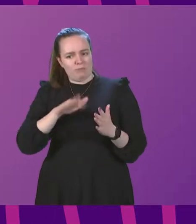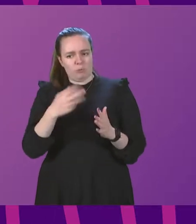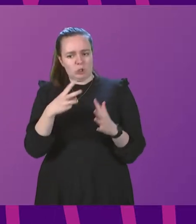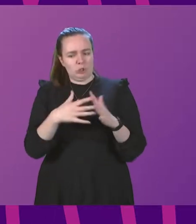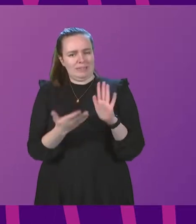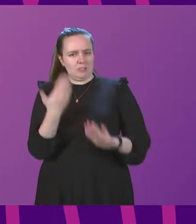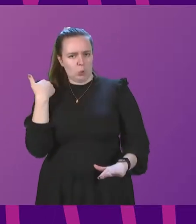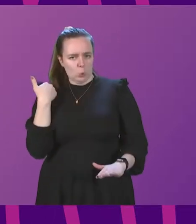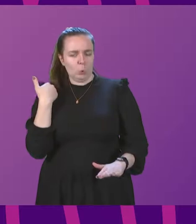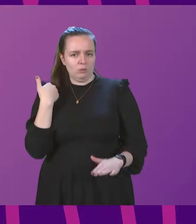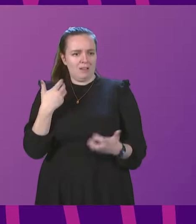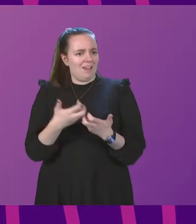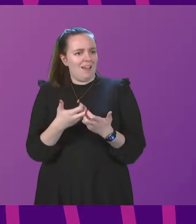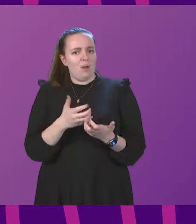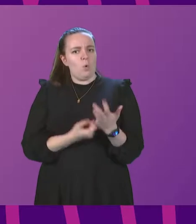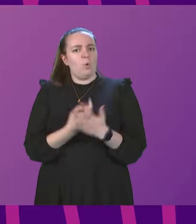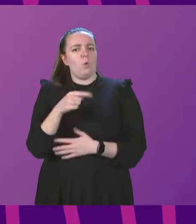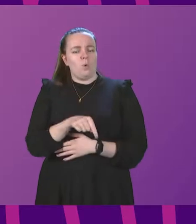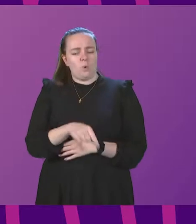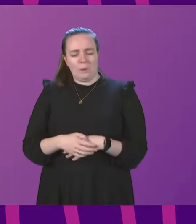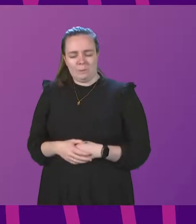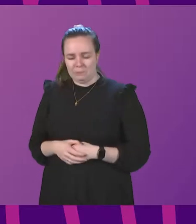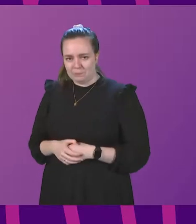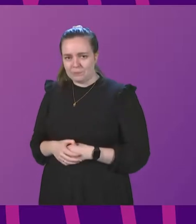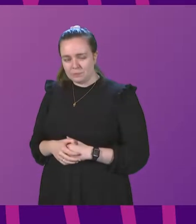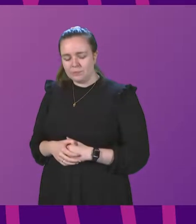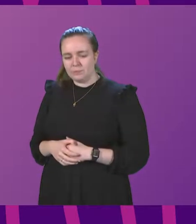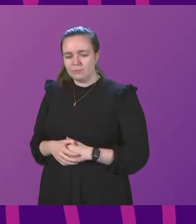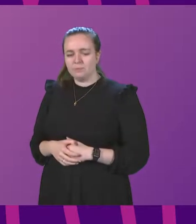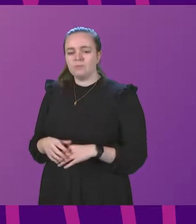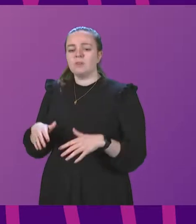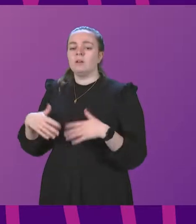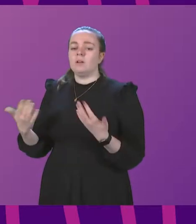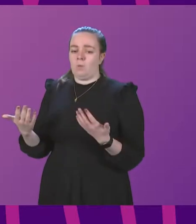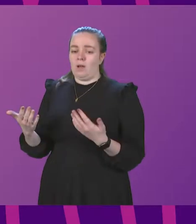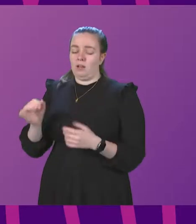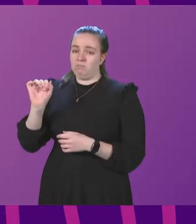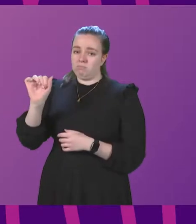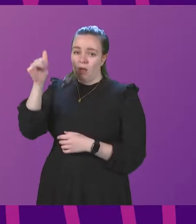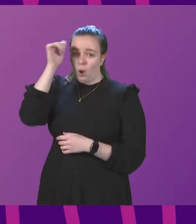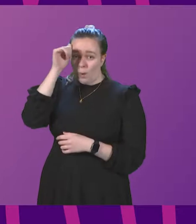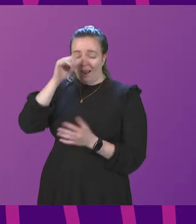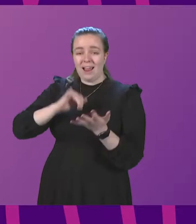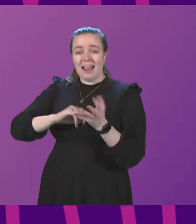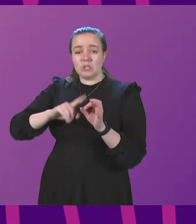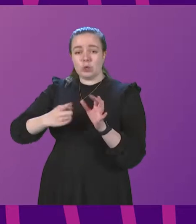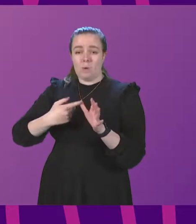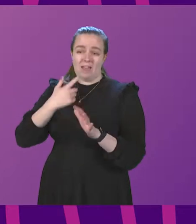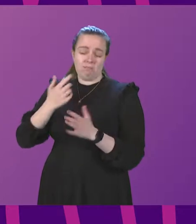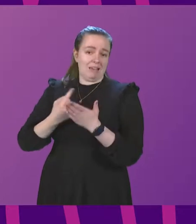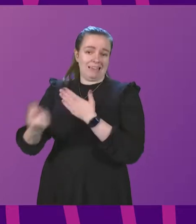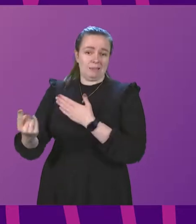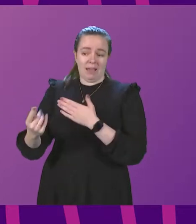was arrived at? The cabinet secretary. Well, as the member is aware, SQA is independent